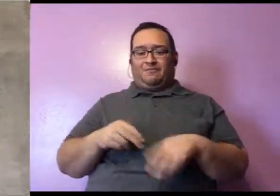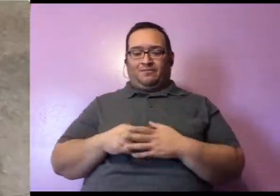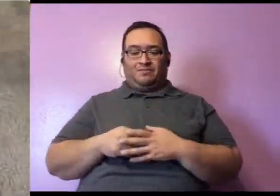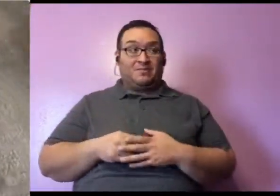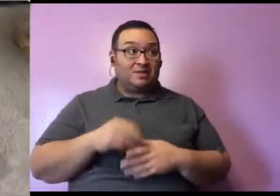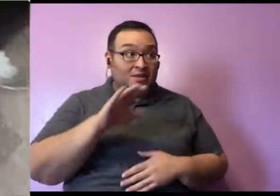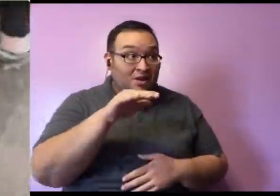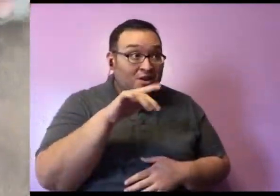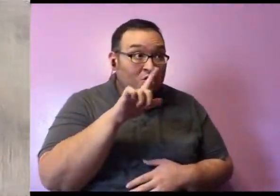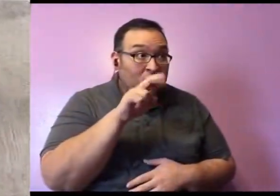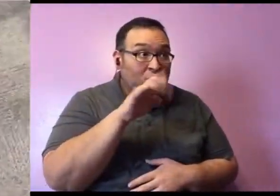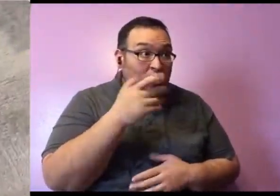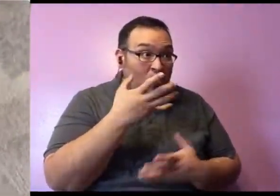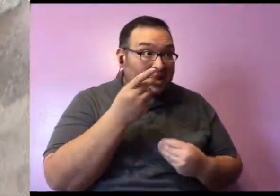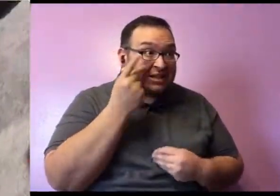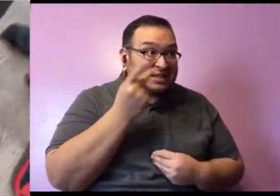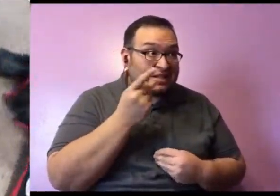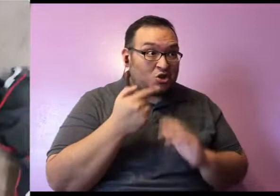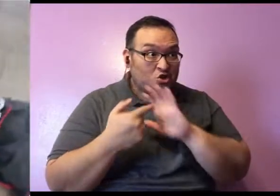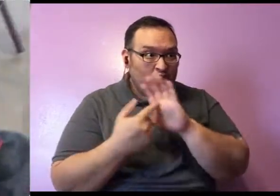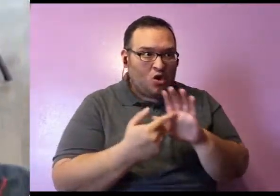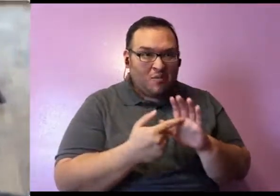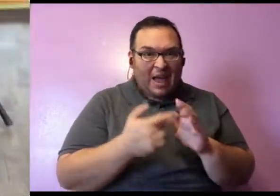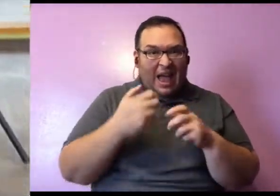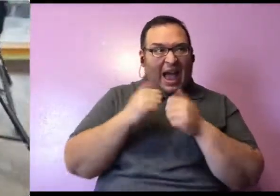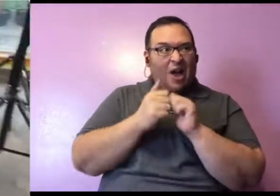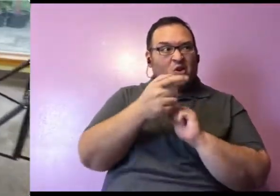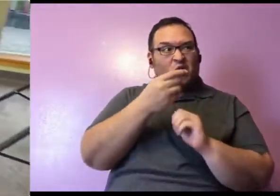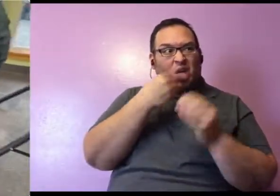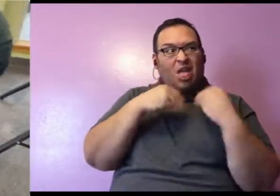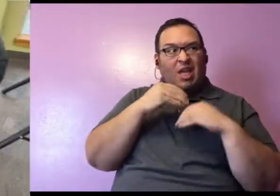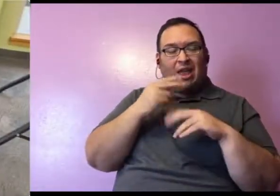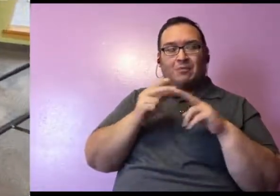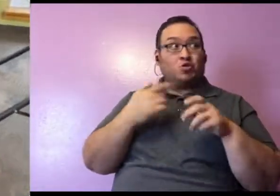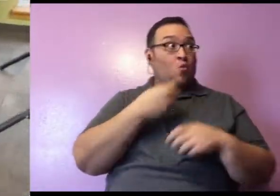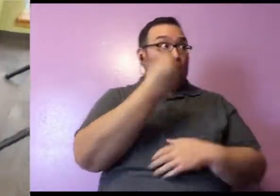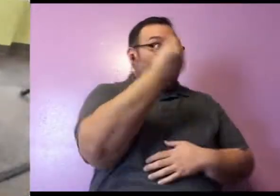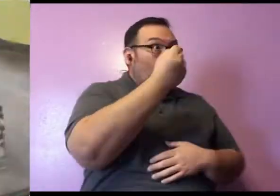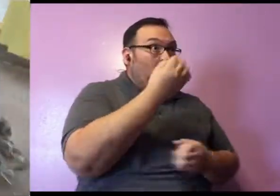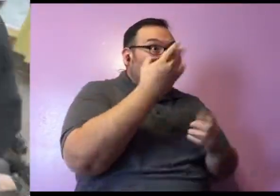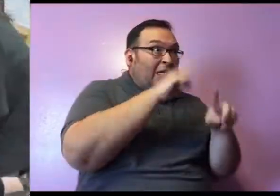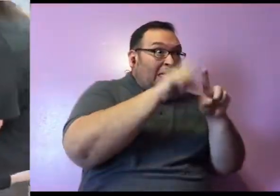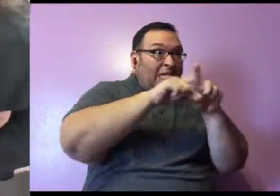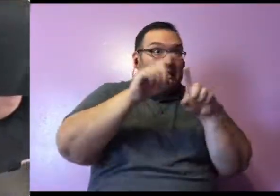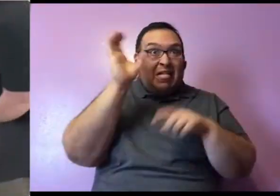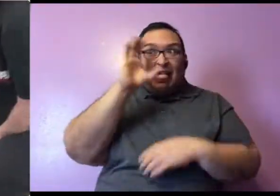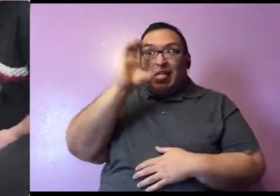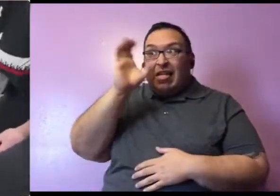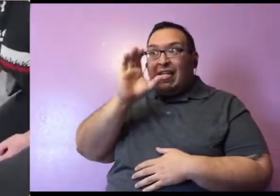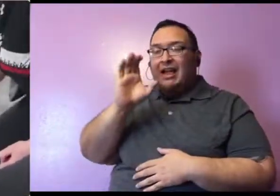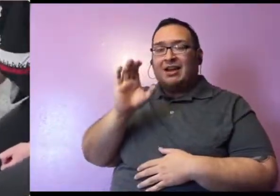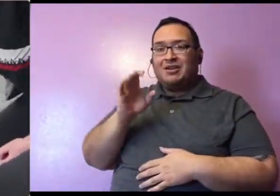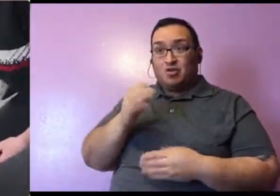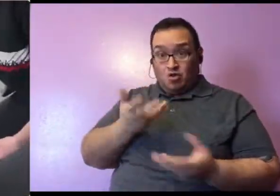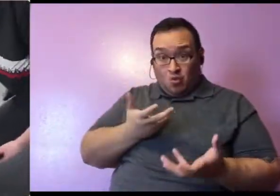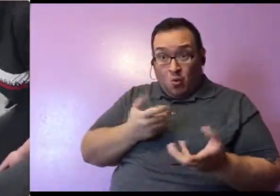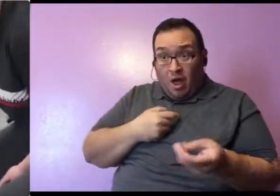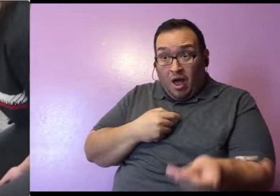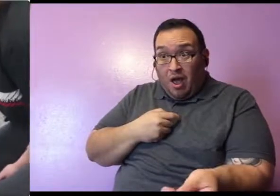Hey Lucille, would you like to show them? Are you an A? She's like, hold on. There's so many things to explore. What? There we go,